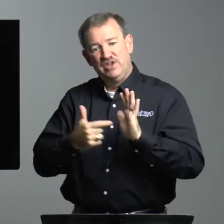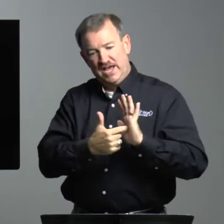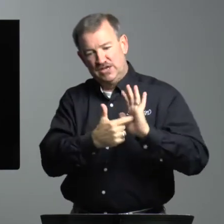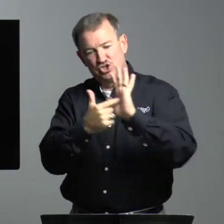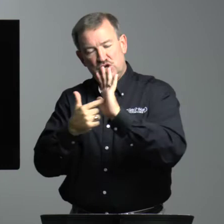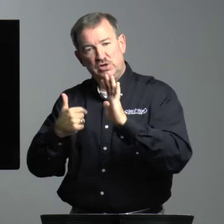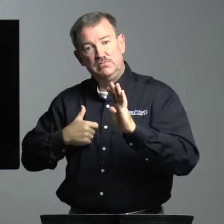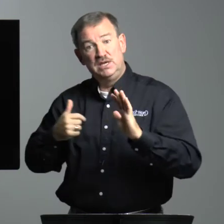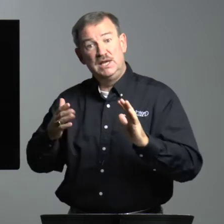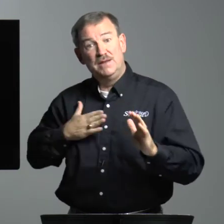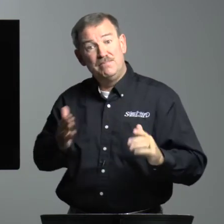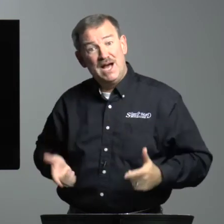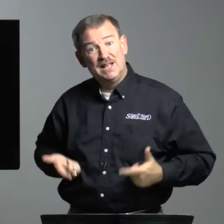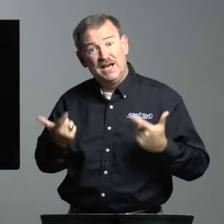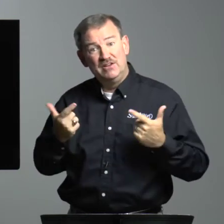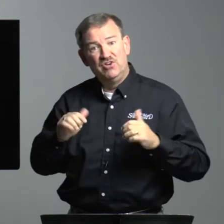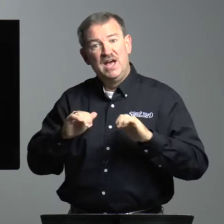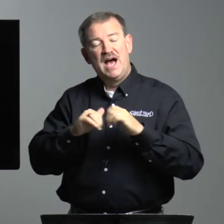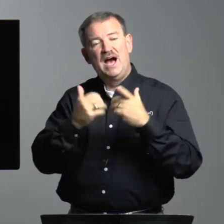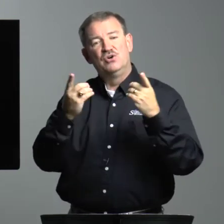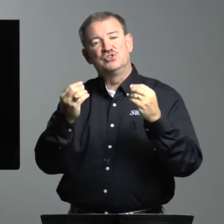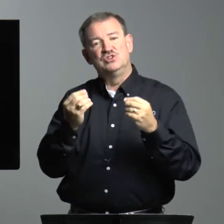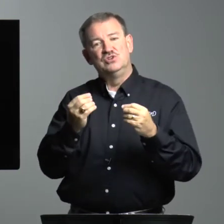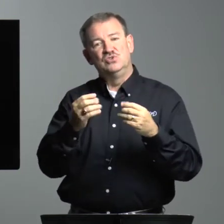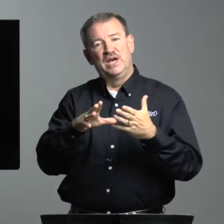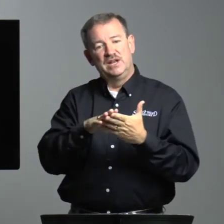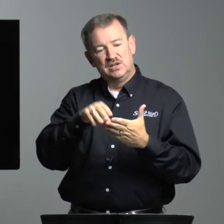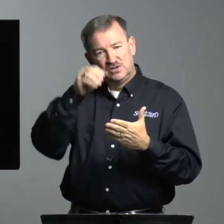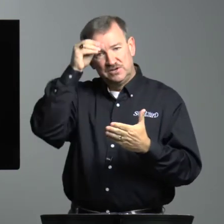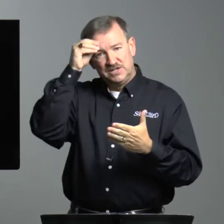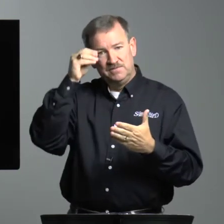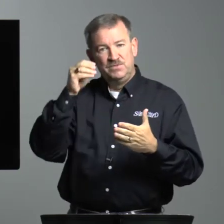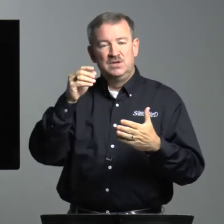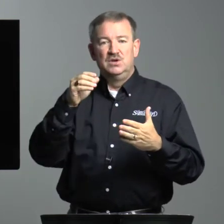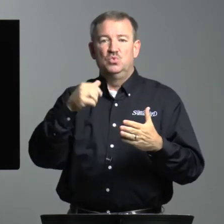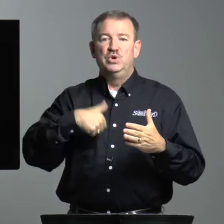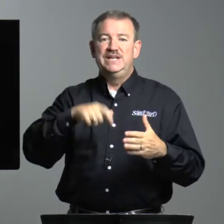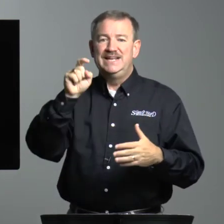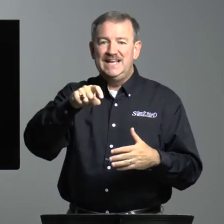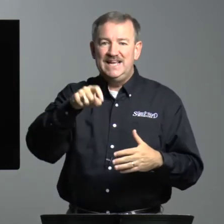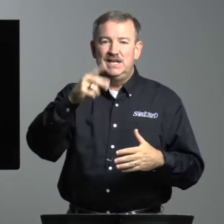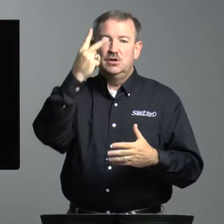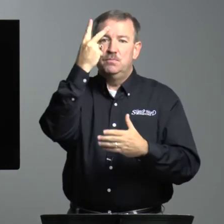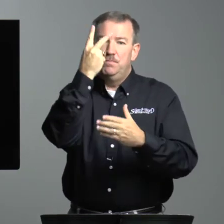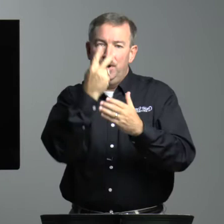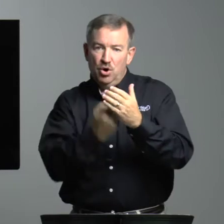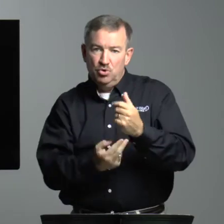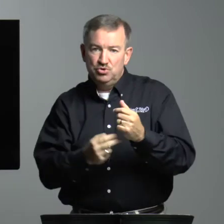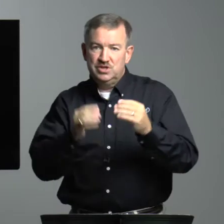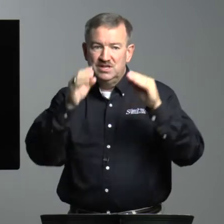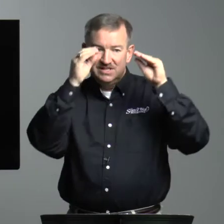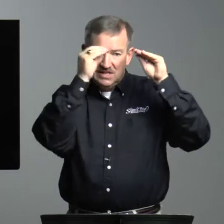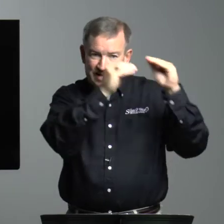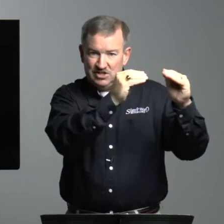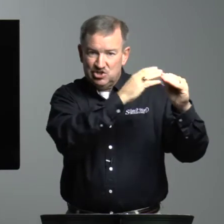and showing me in my life how to do and learning. We need both teaching